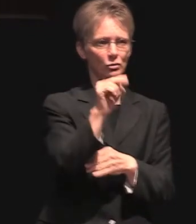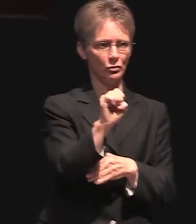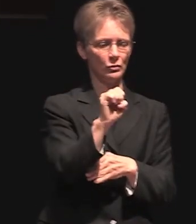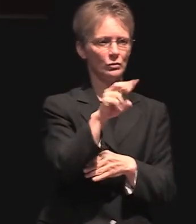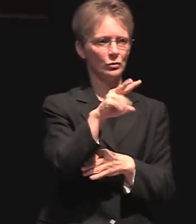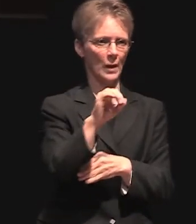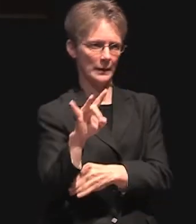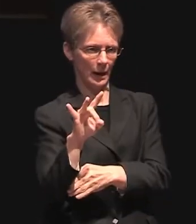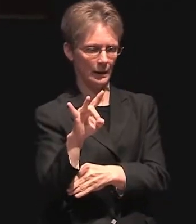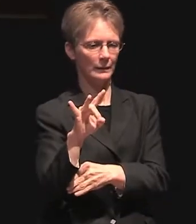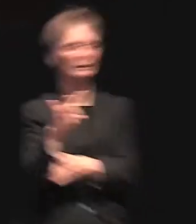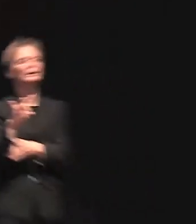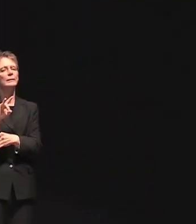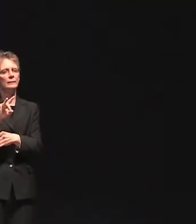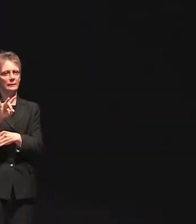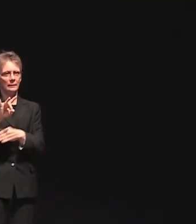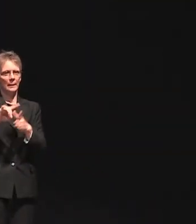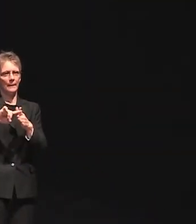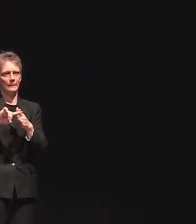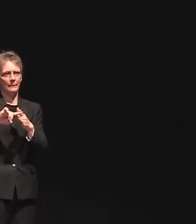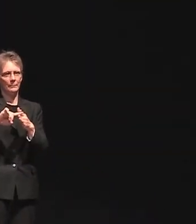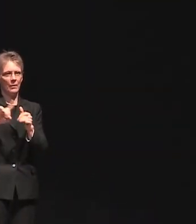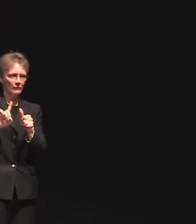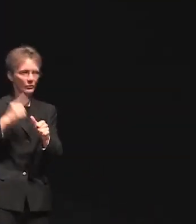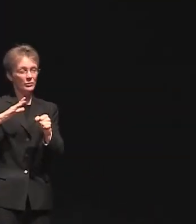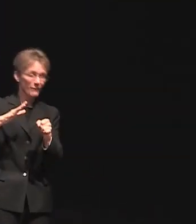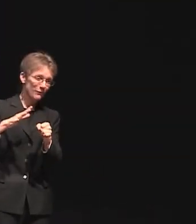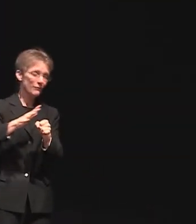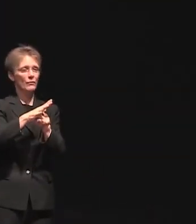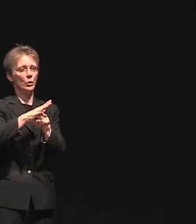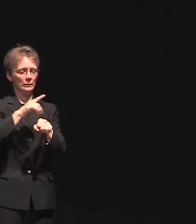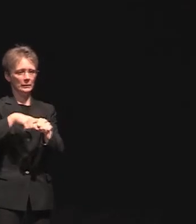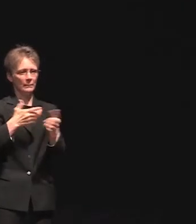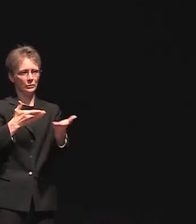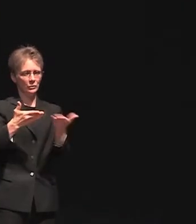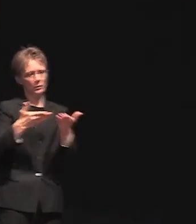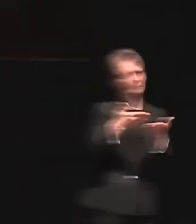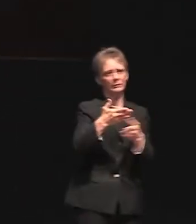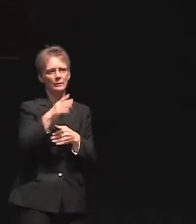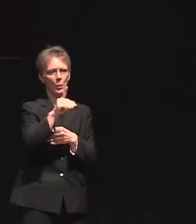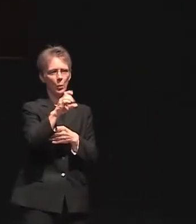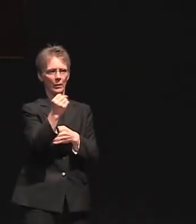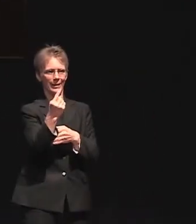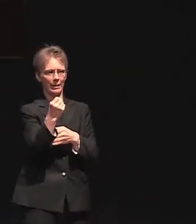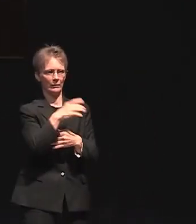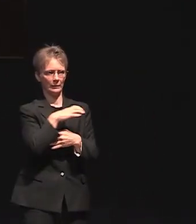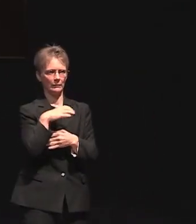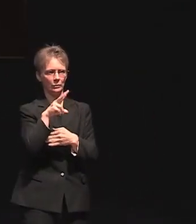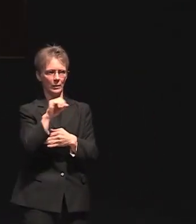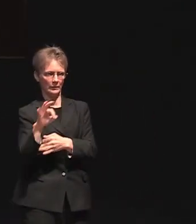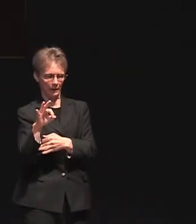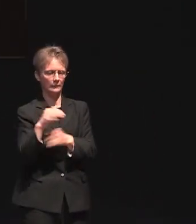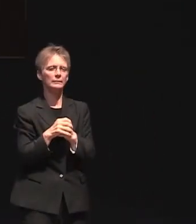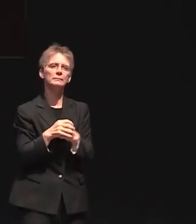and then began her first full term in the 111th Congress in 2009. Congresswoman Edwards has enjoyed a diverse